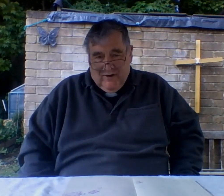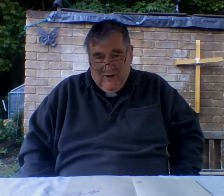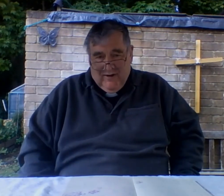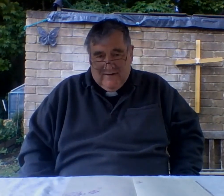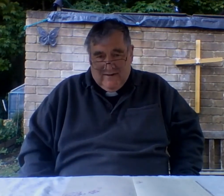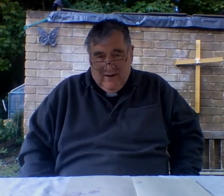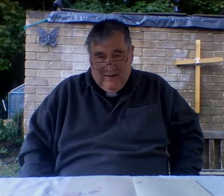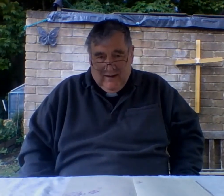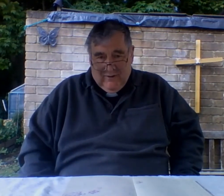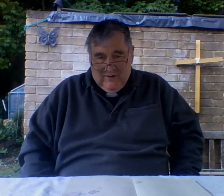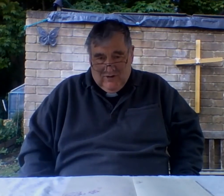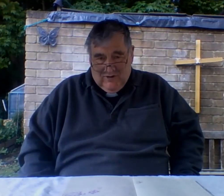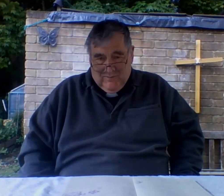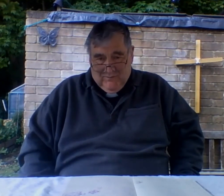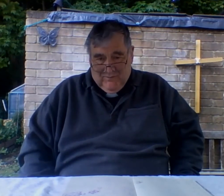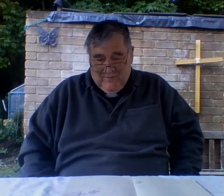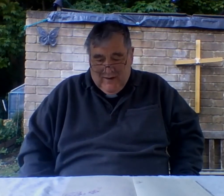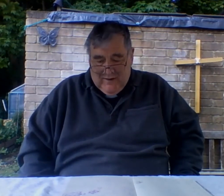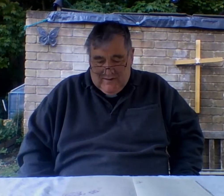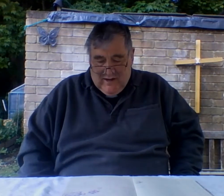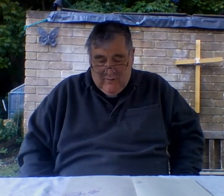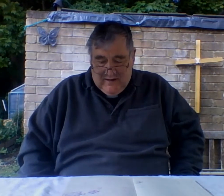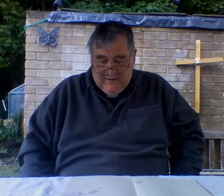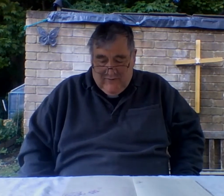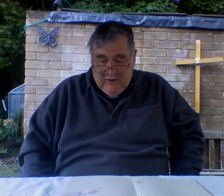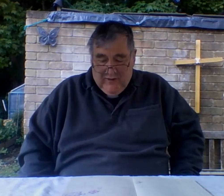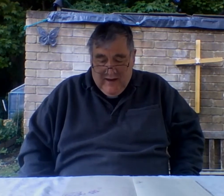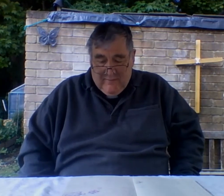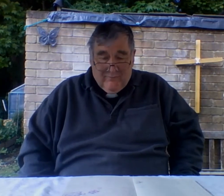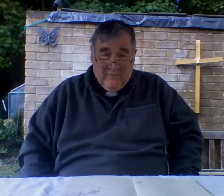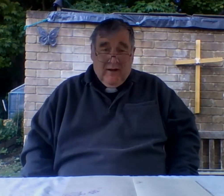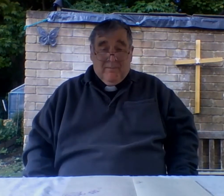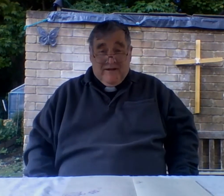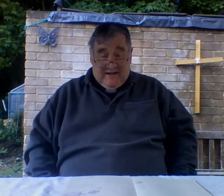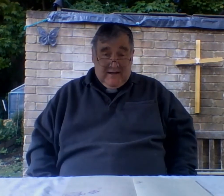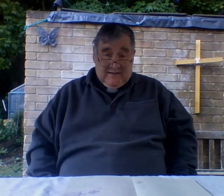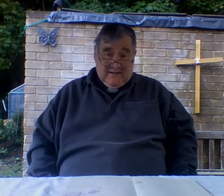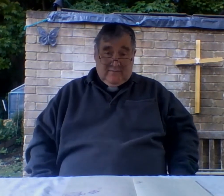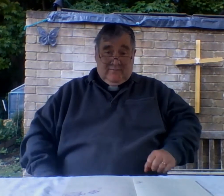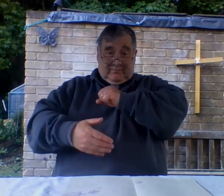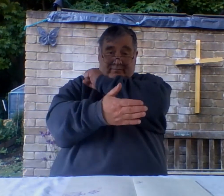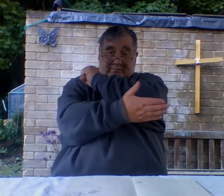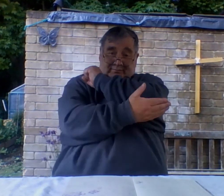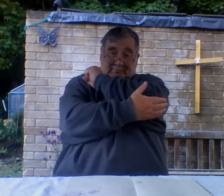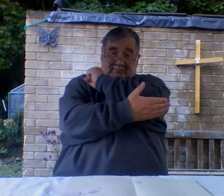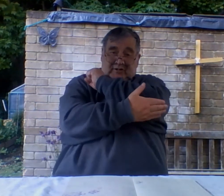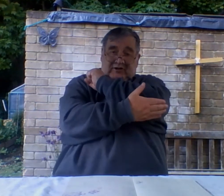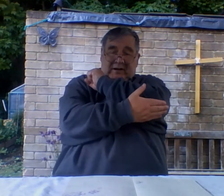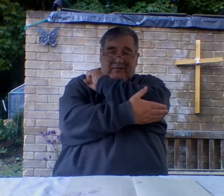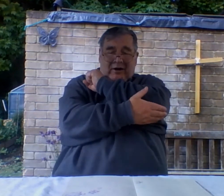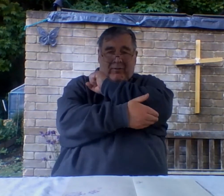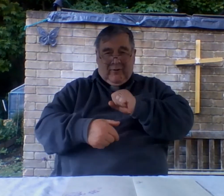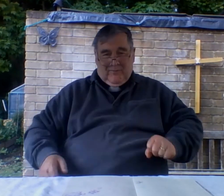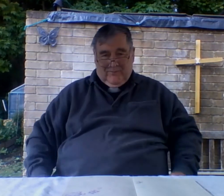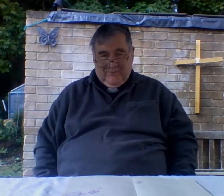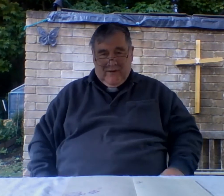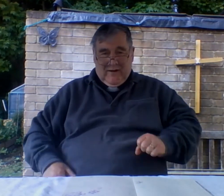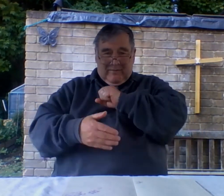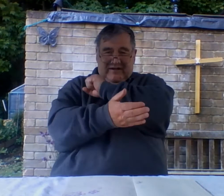learning sign language so that's a few there biscuits you tap your elbow biscuits